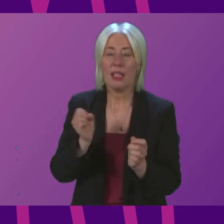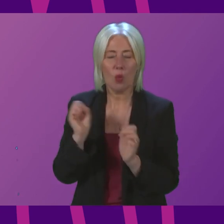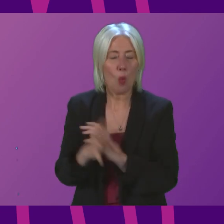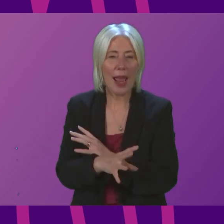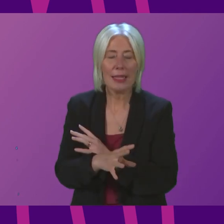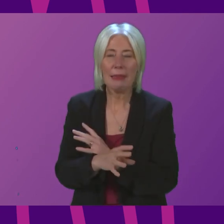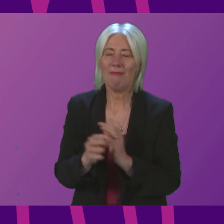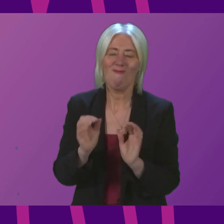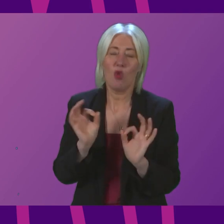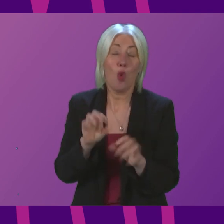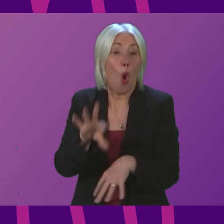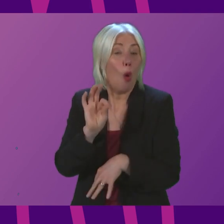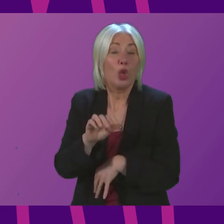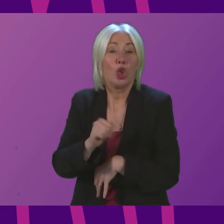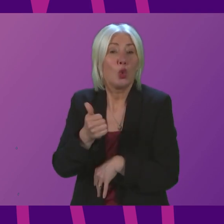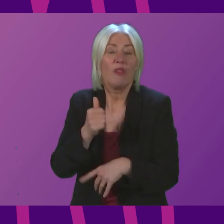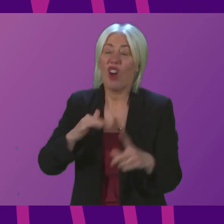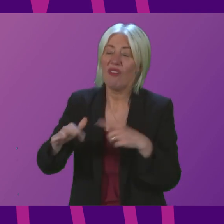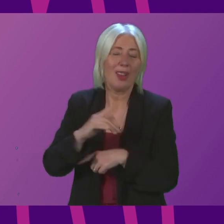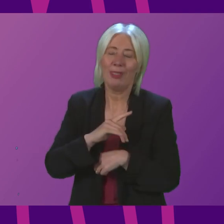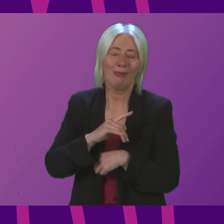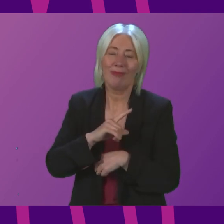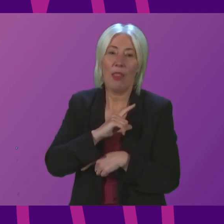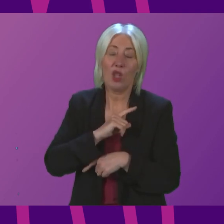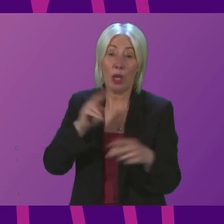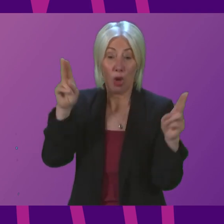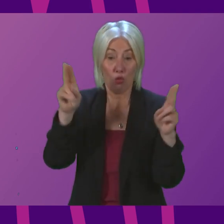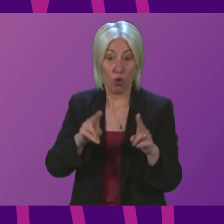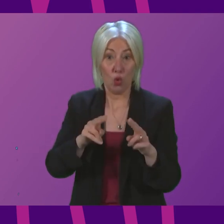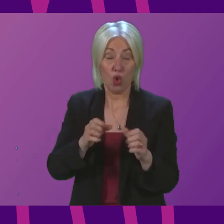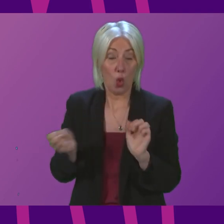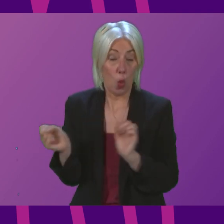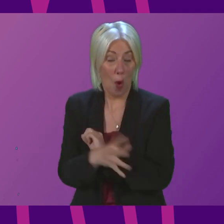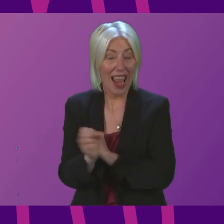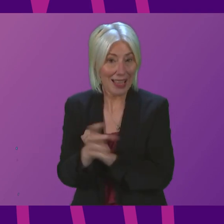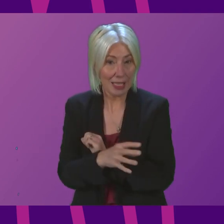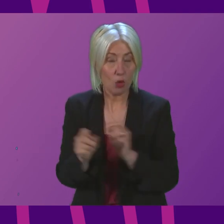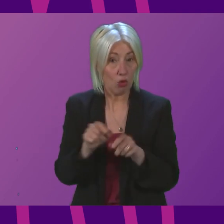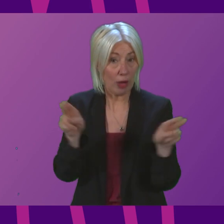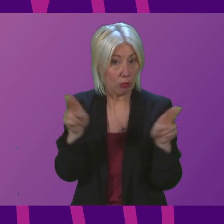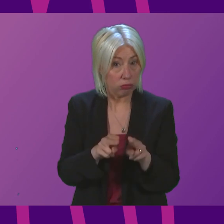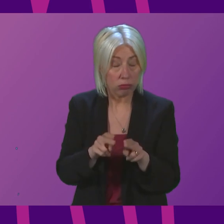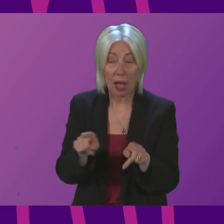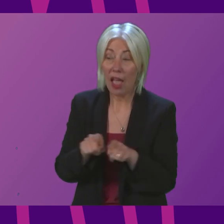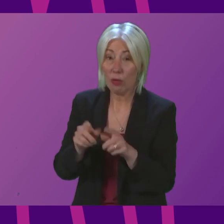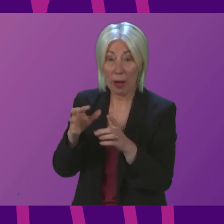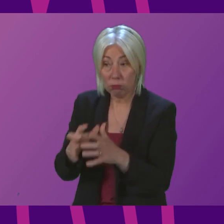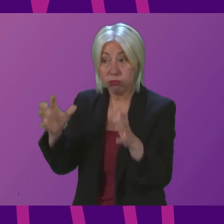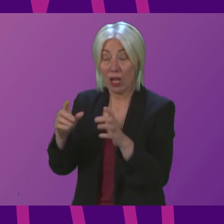options that are good for the environment. That is why we are taking actions to reduce the amount of waste we produce, increase the proportion we recycle,